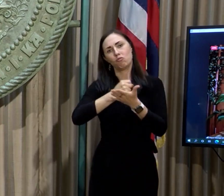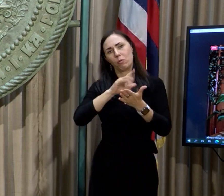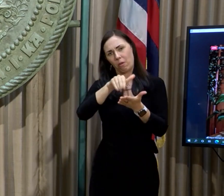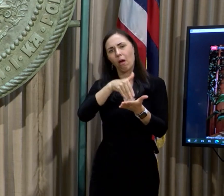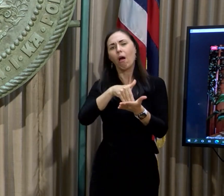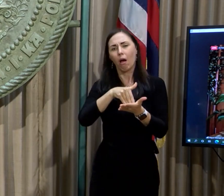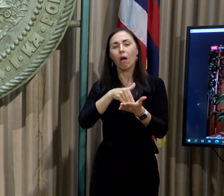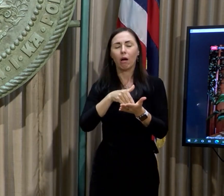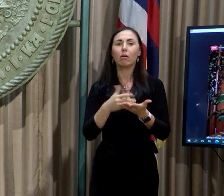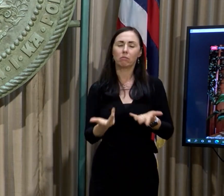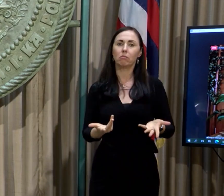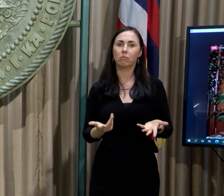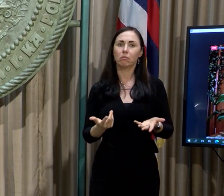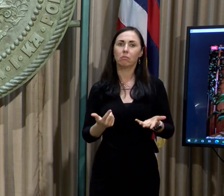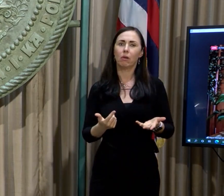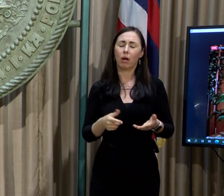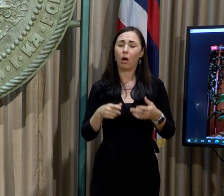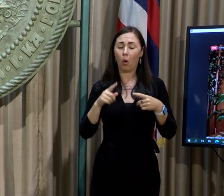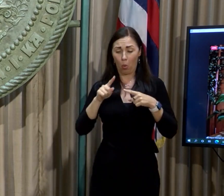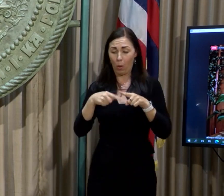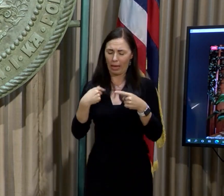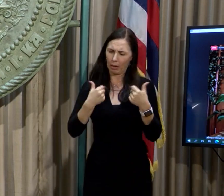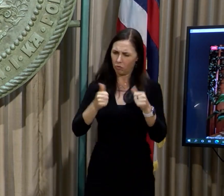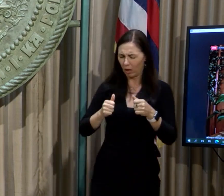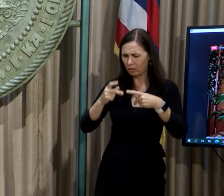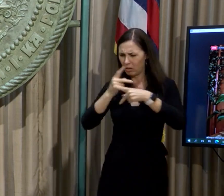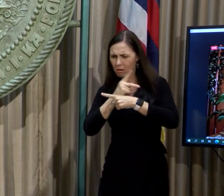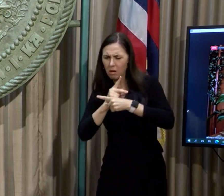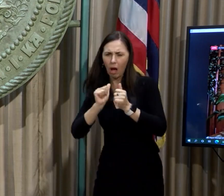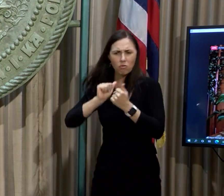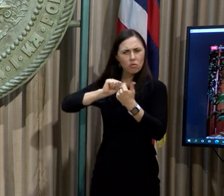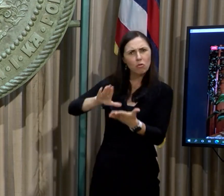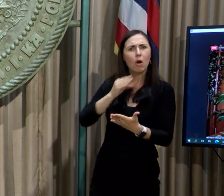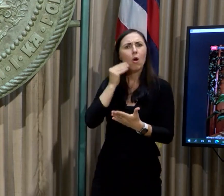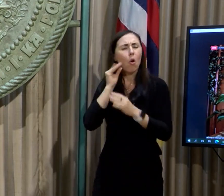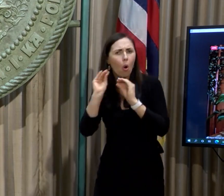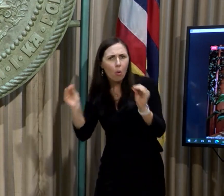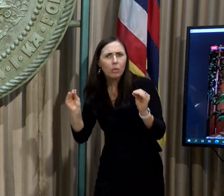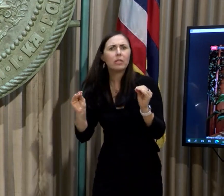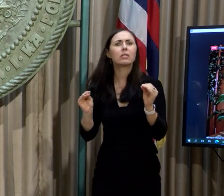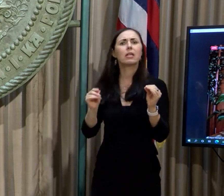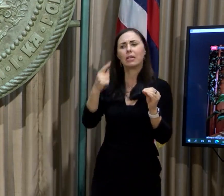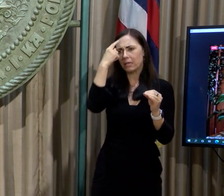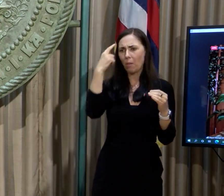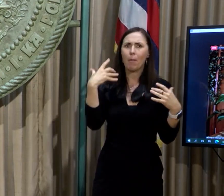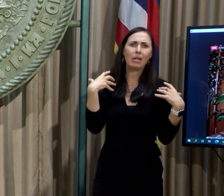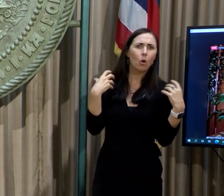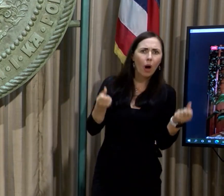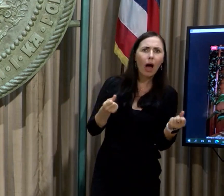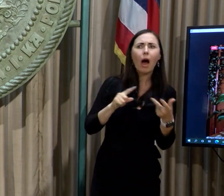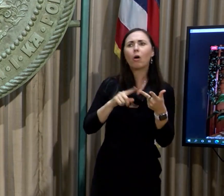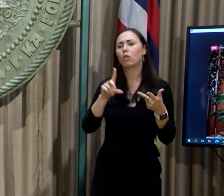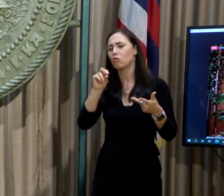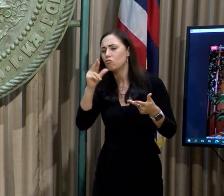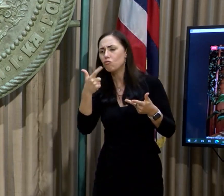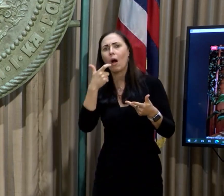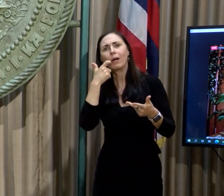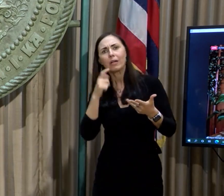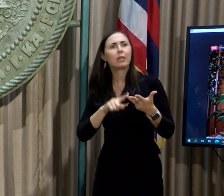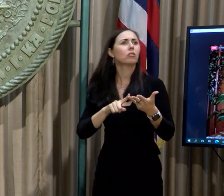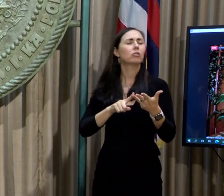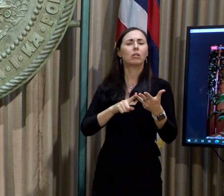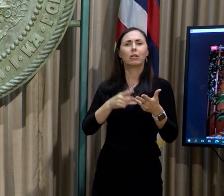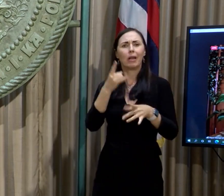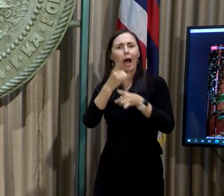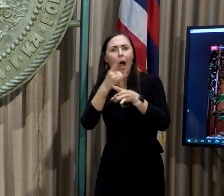really gotten in touch with in our battle against homelessness and some of the other issues that we're dealing with, which we see mental illness. We see drug addiction. We see alcohol